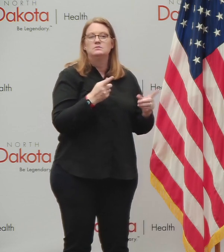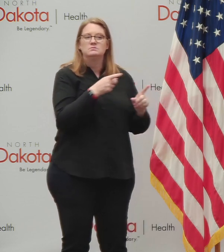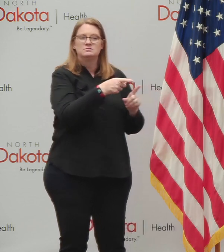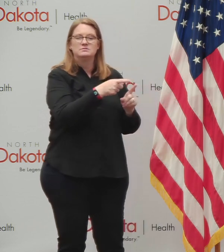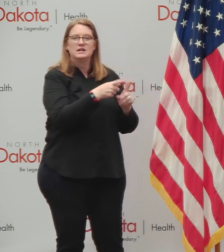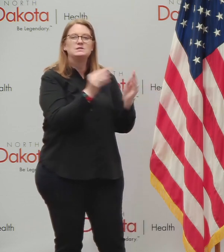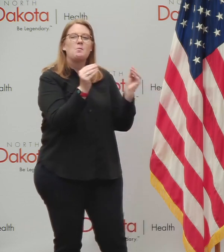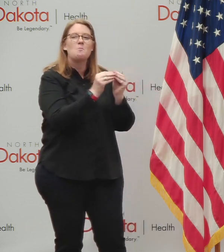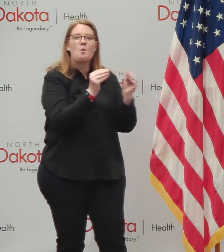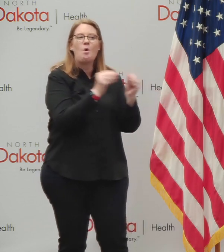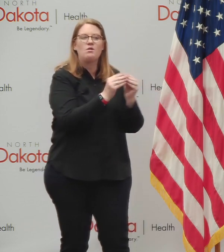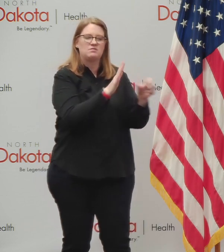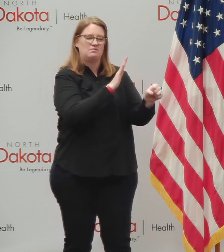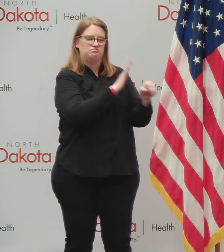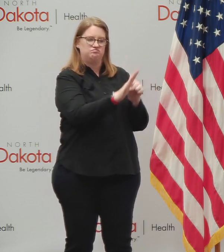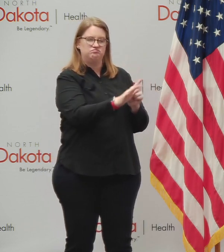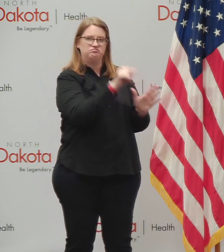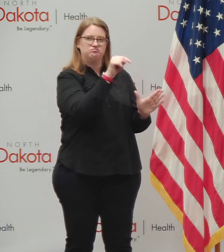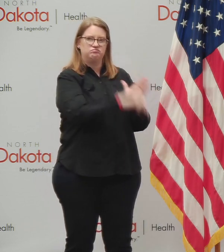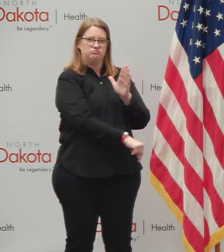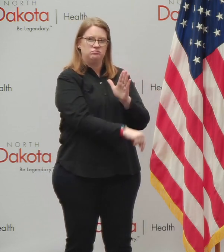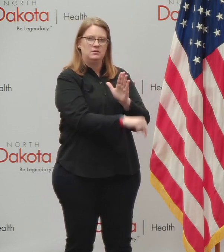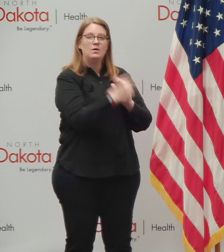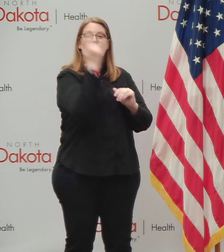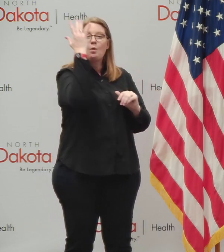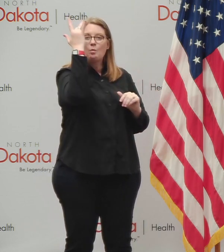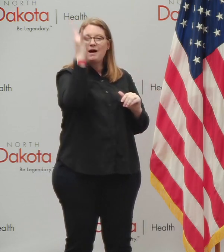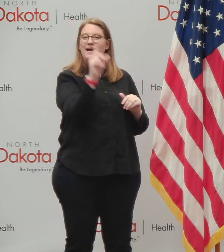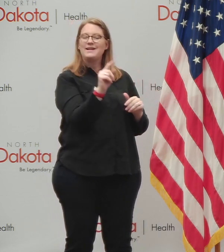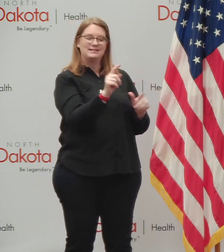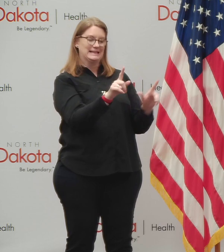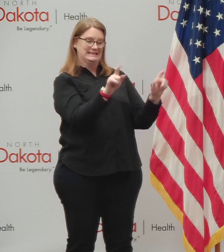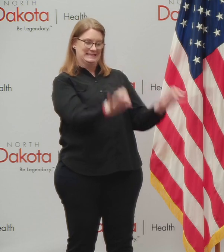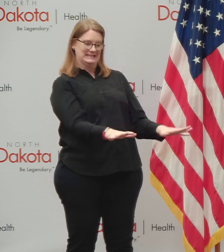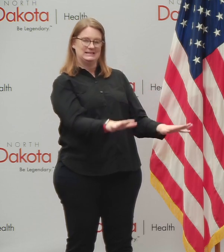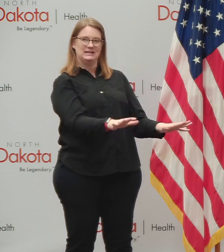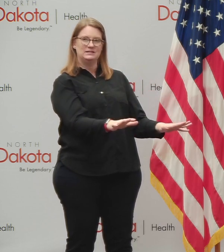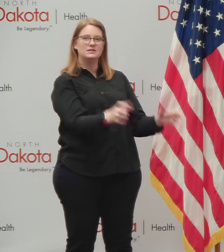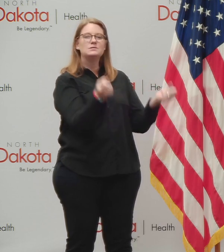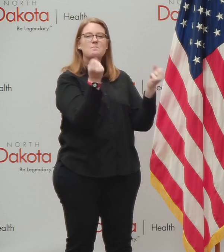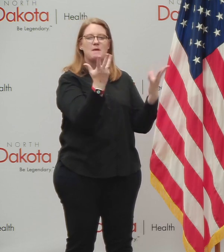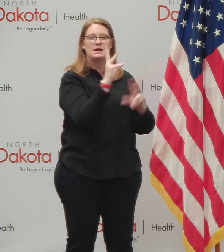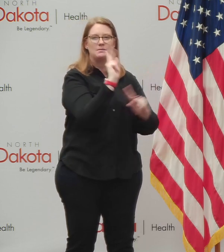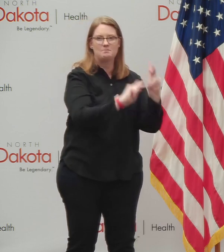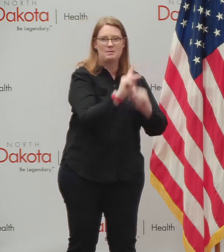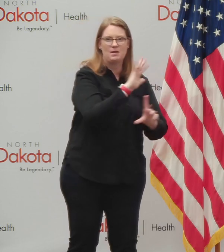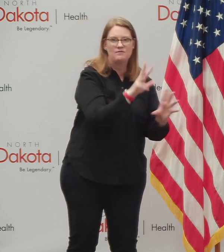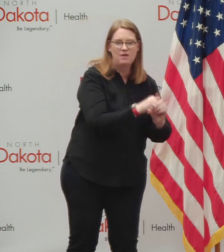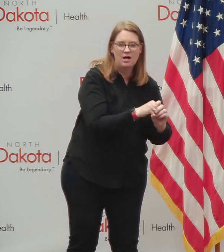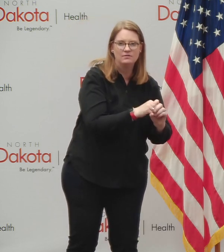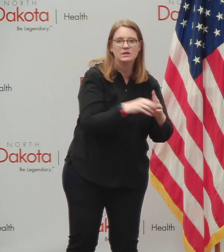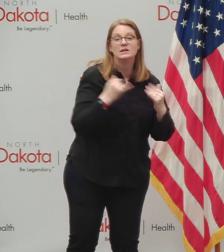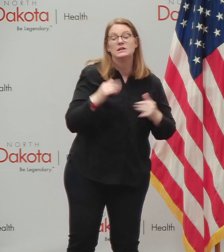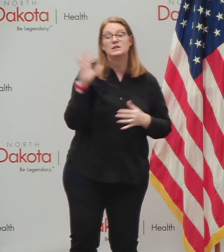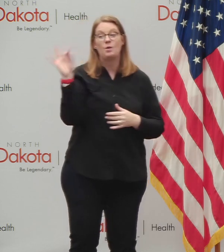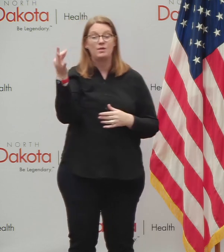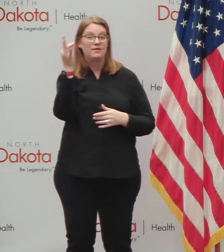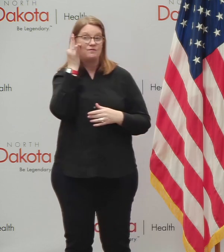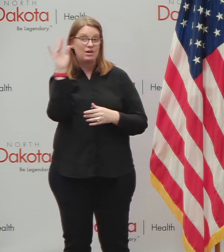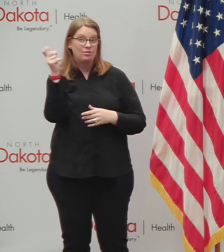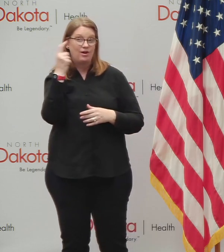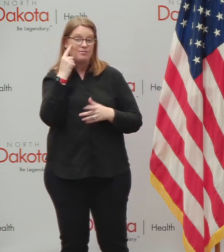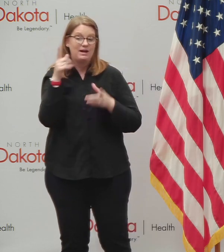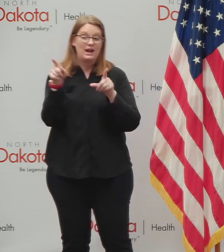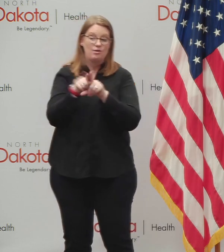uh, comprehensive because of the increased size of the vaccine trials. But where the federal government and the administration is